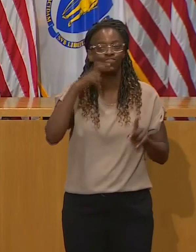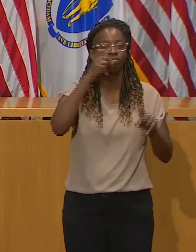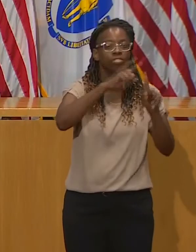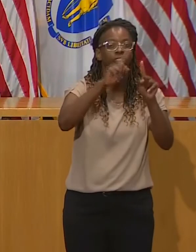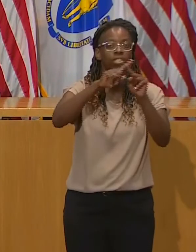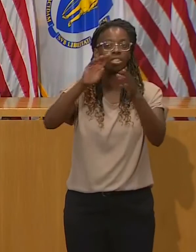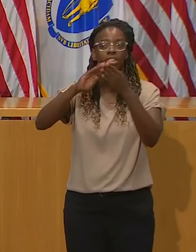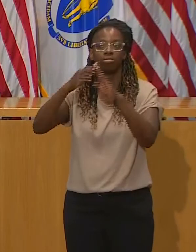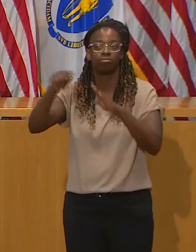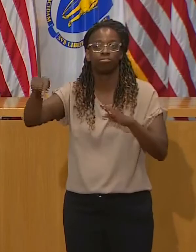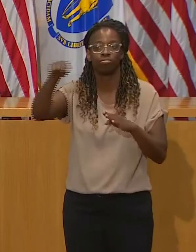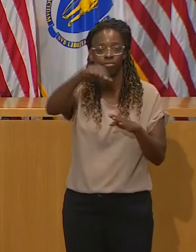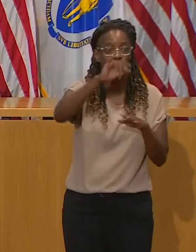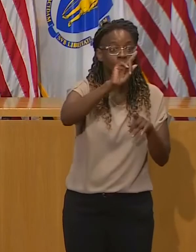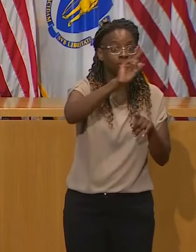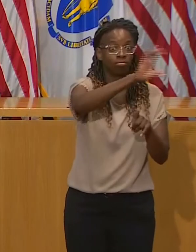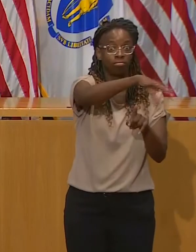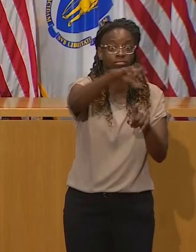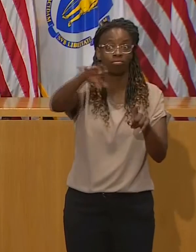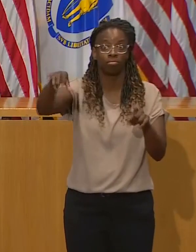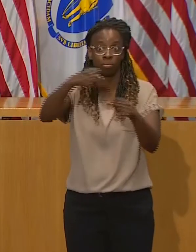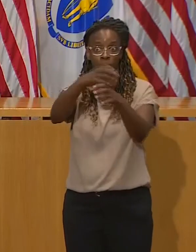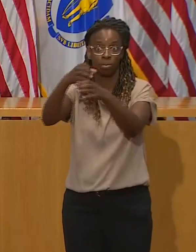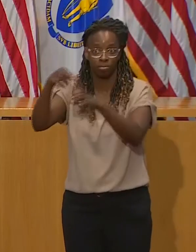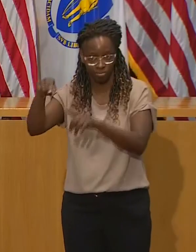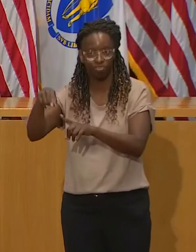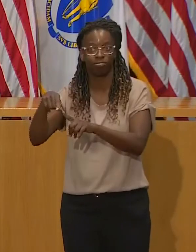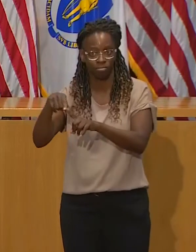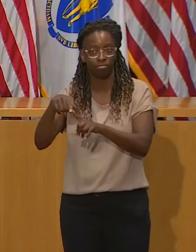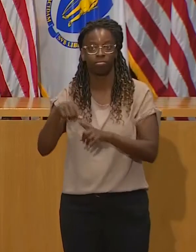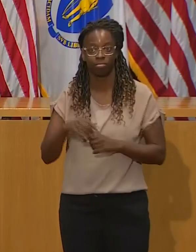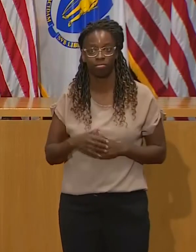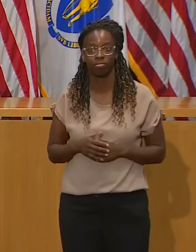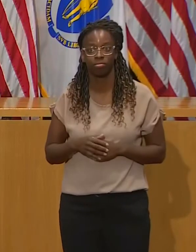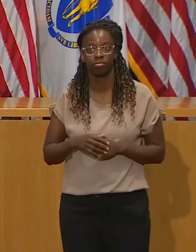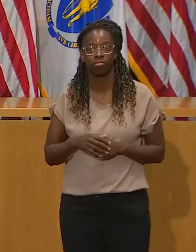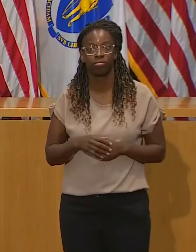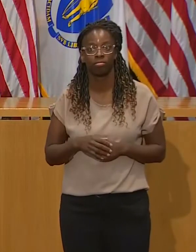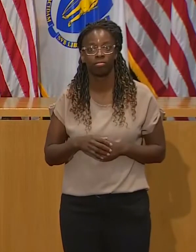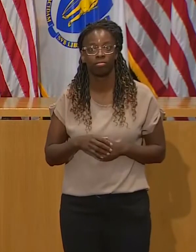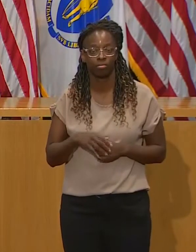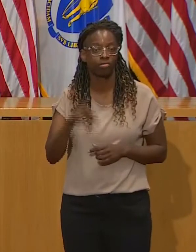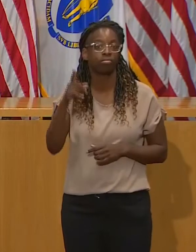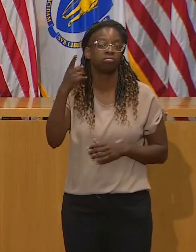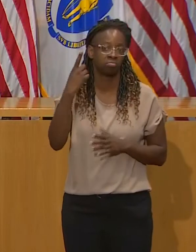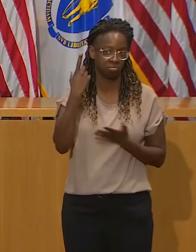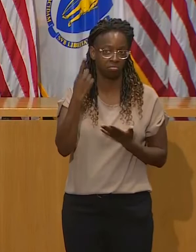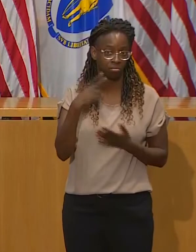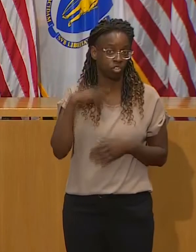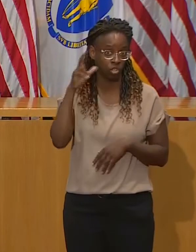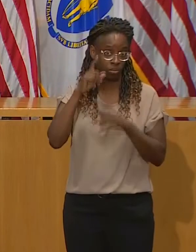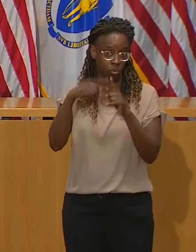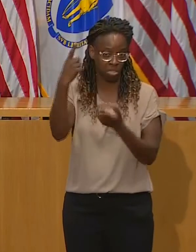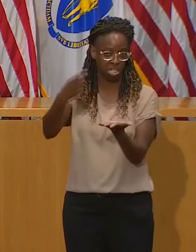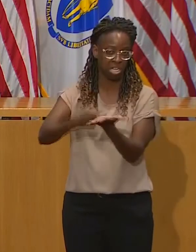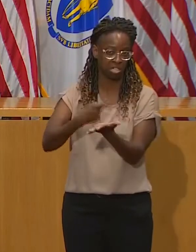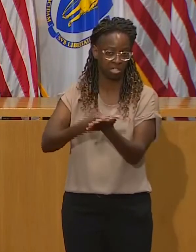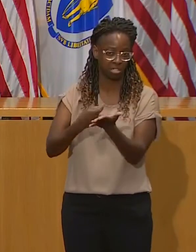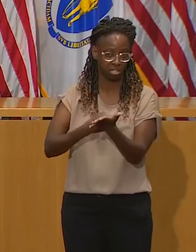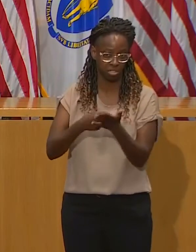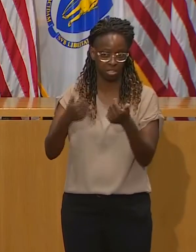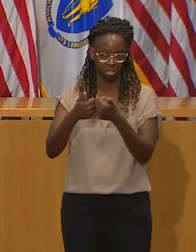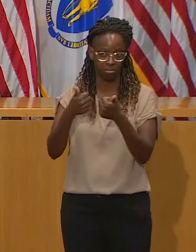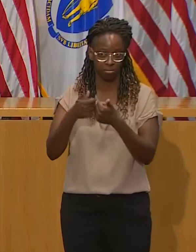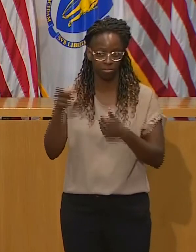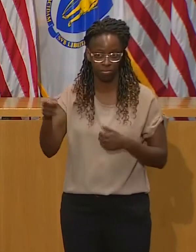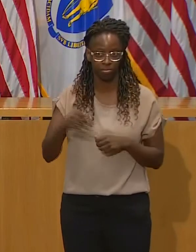20 rinks, was it was in the process of doing the investigation. So, these are the 13 epidemiologists that the